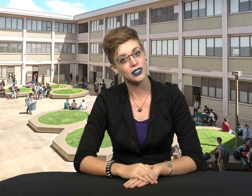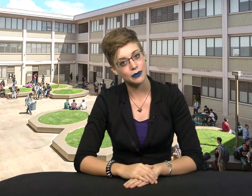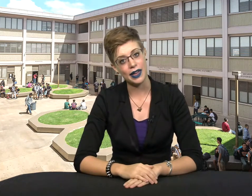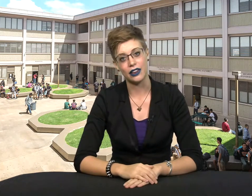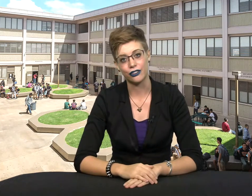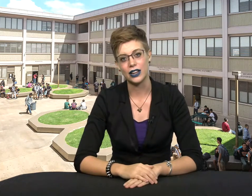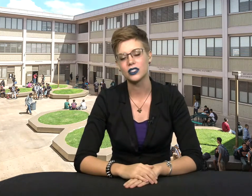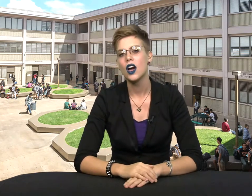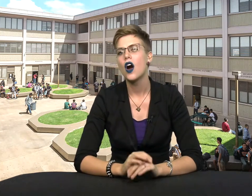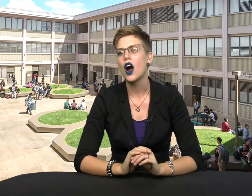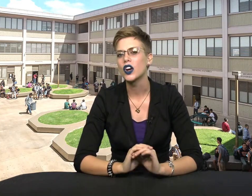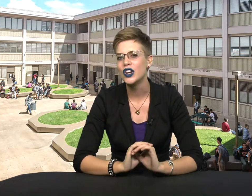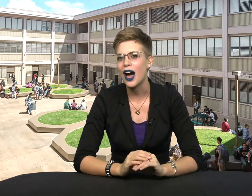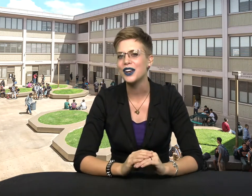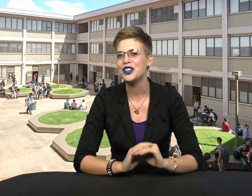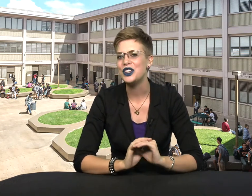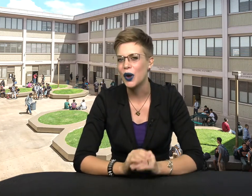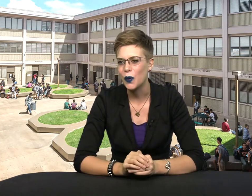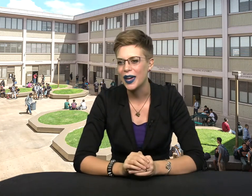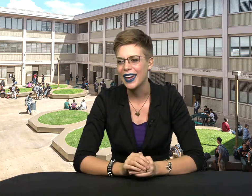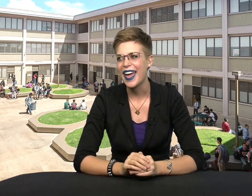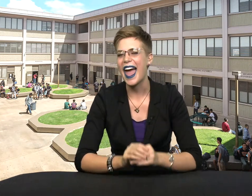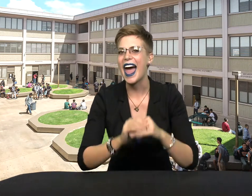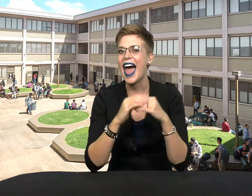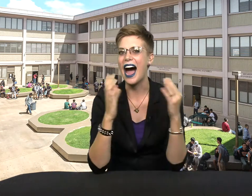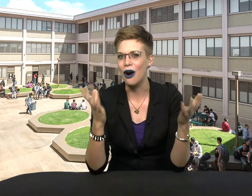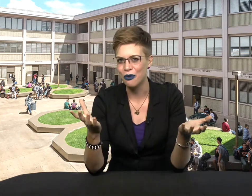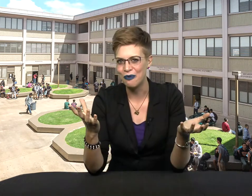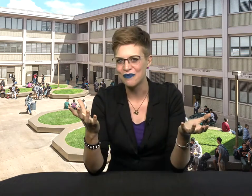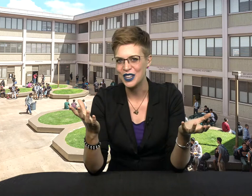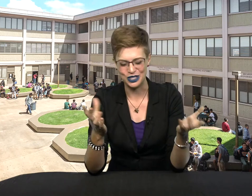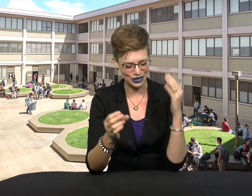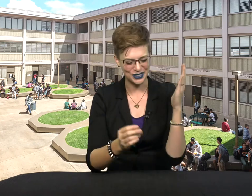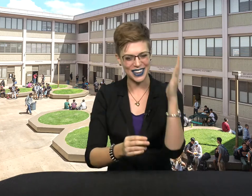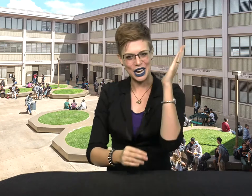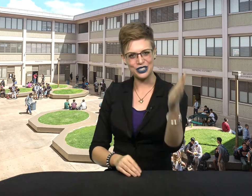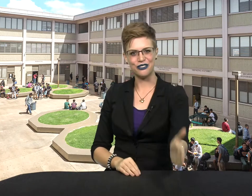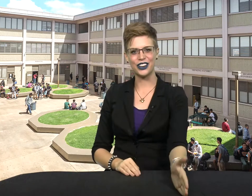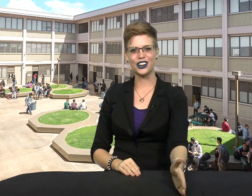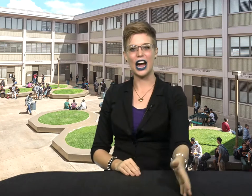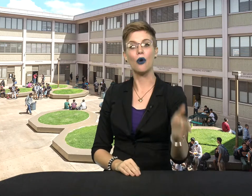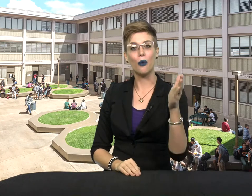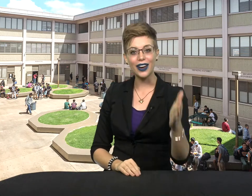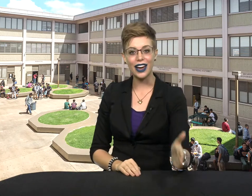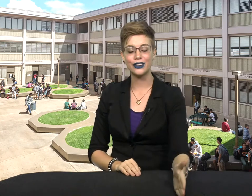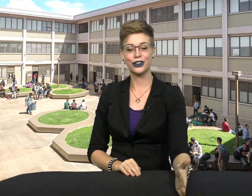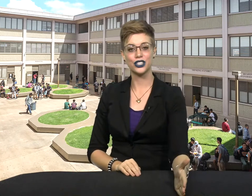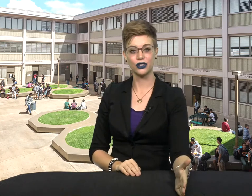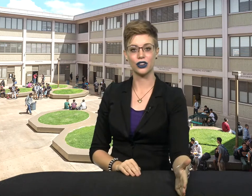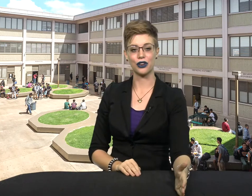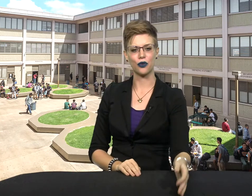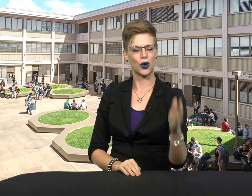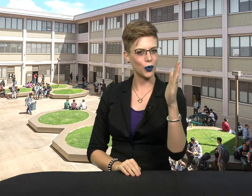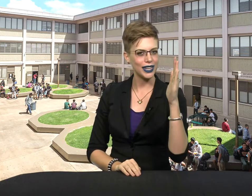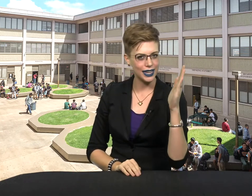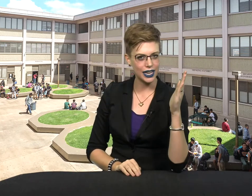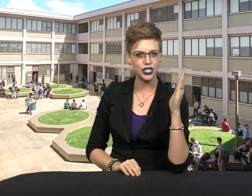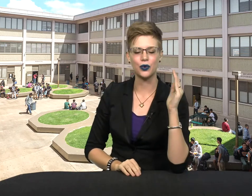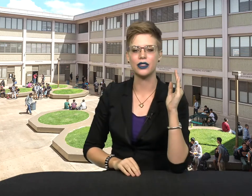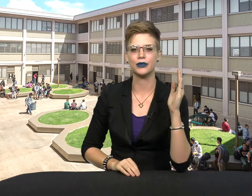to making friends are not knowing how. So you've sat down, you've figured out what kind of friends you're looking for, what needs you want them to